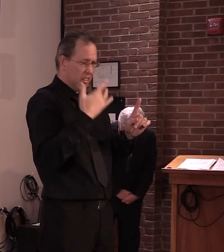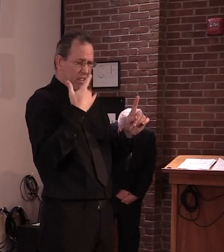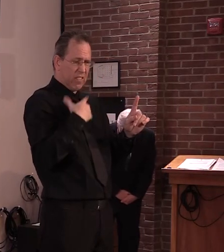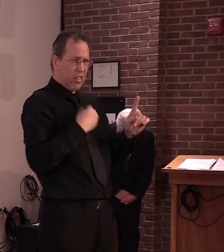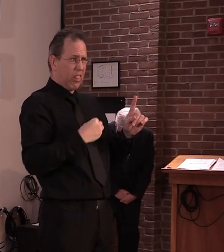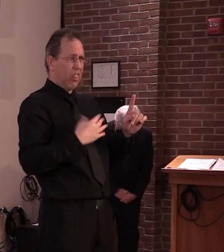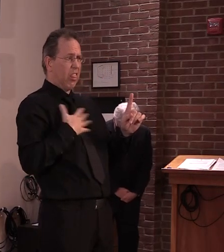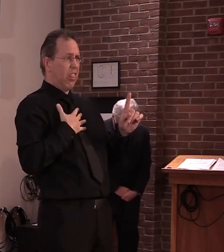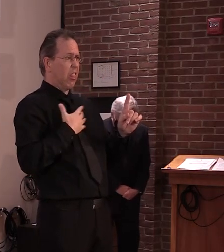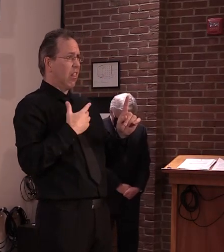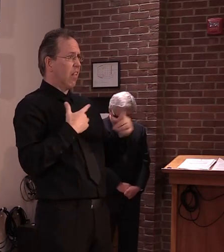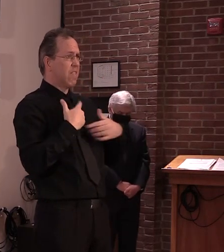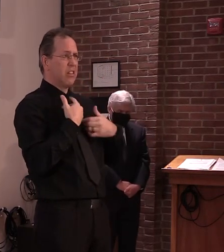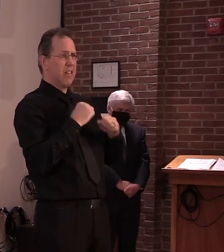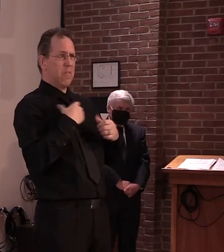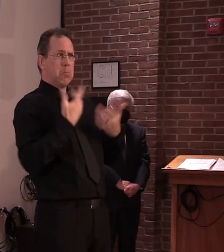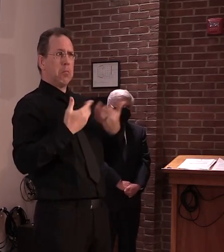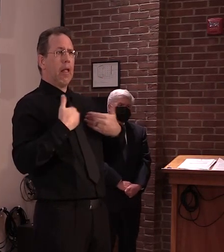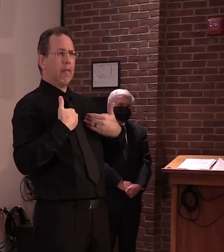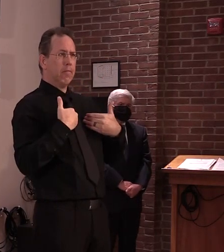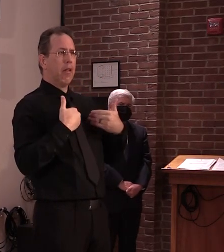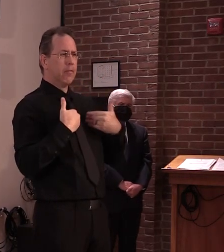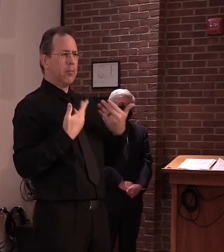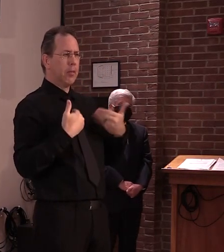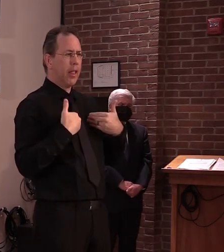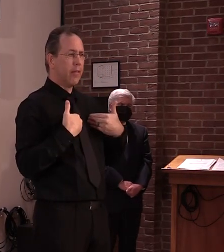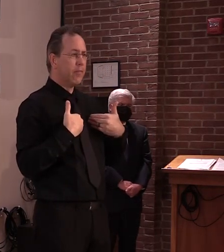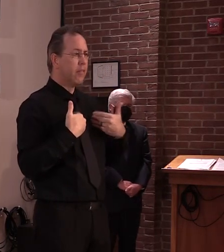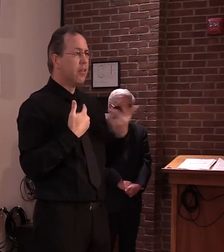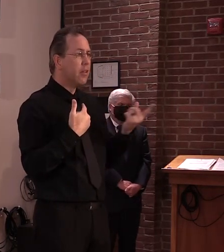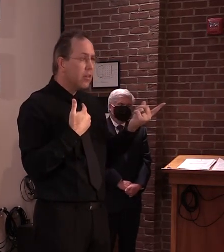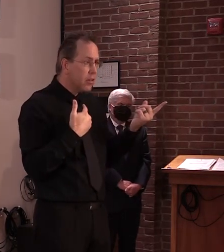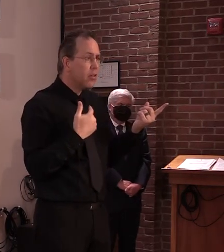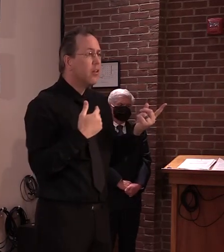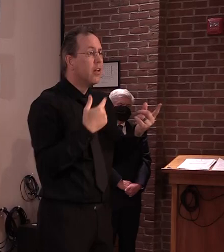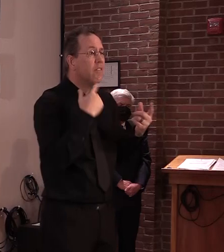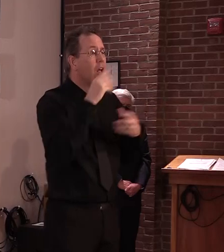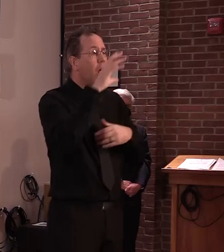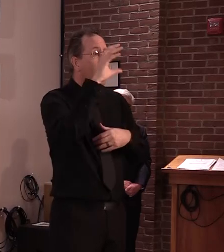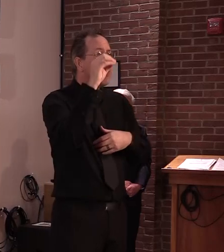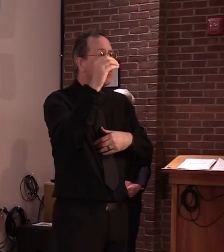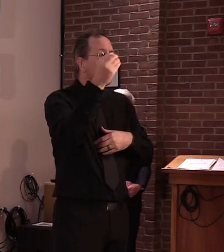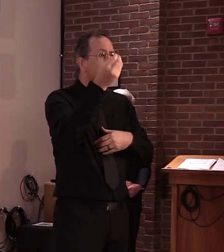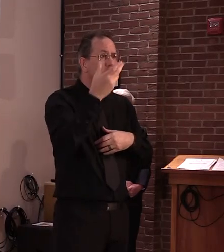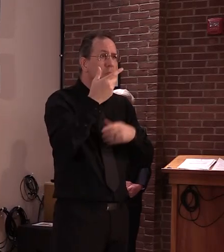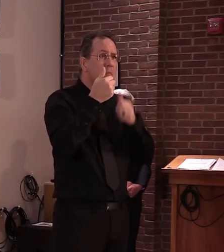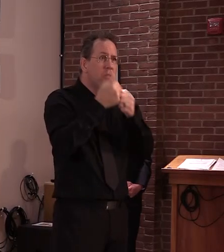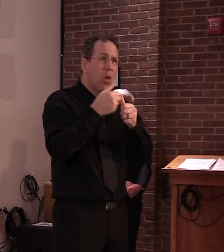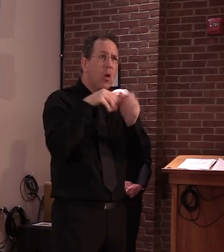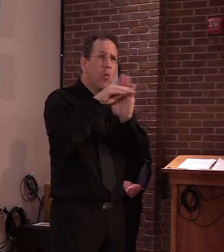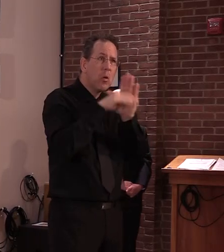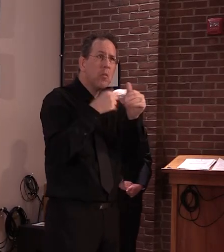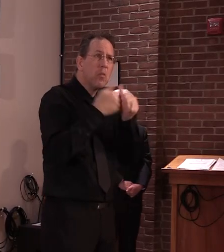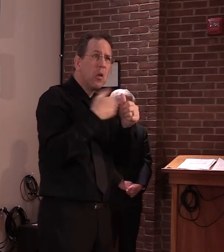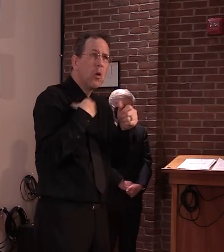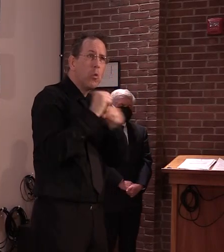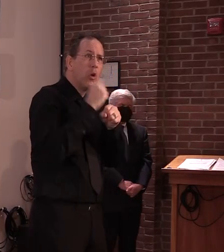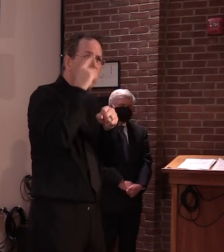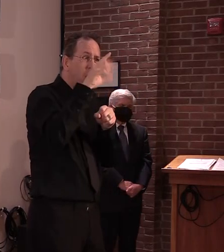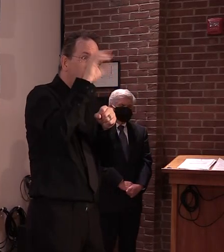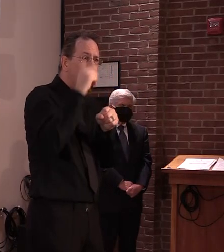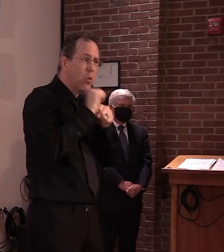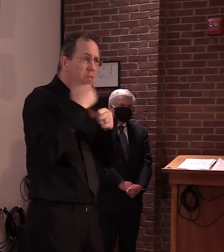if the employer was taking all the necessary steps following CDC guidance, following the Department of Health guidance, and